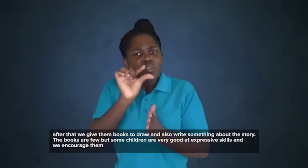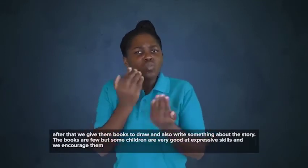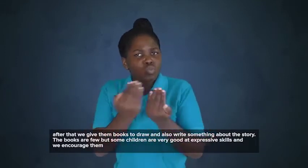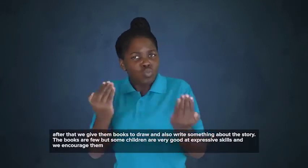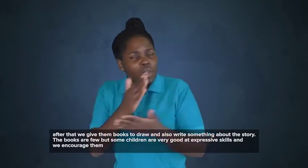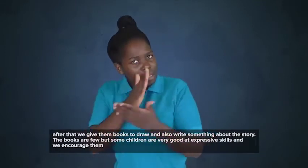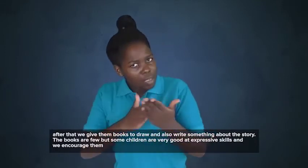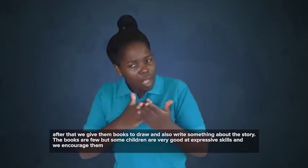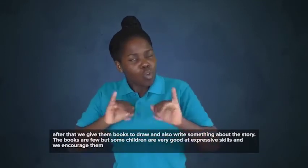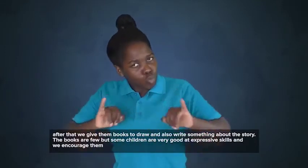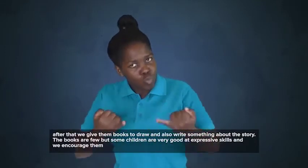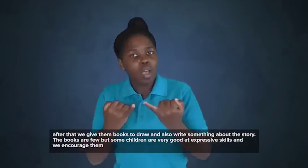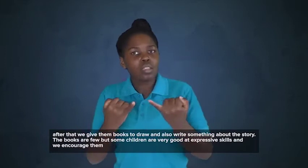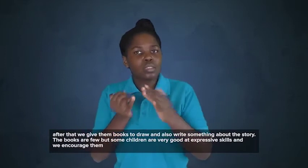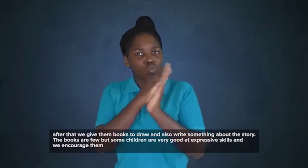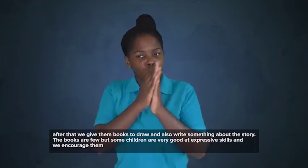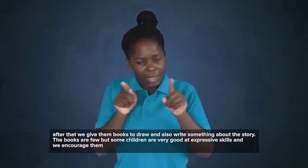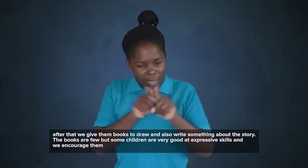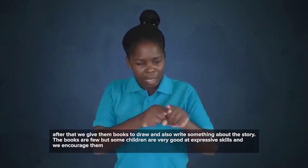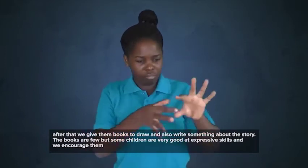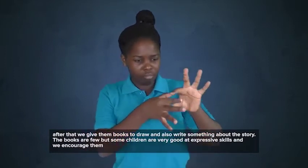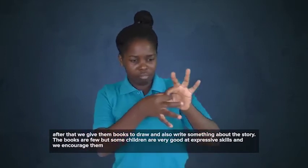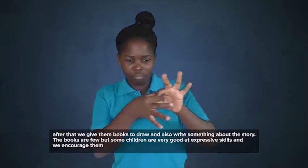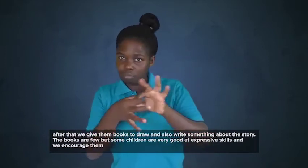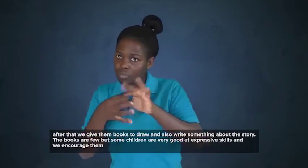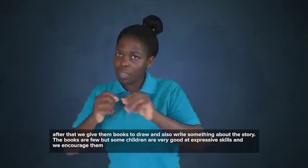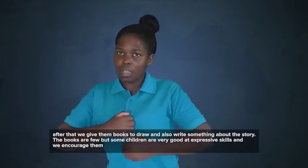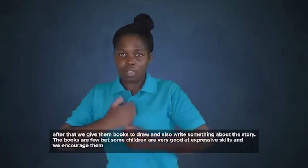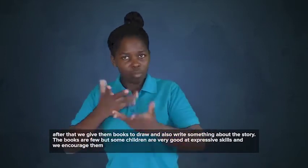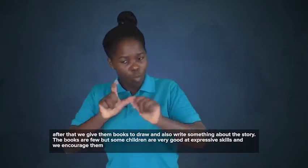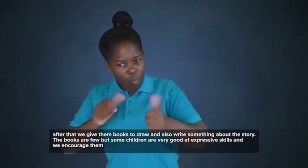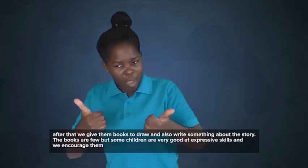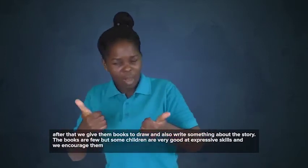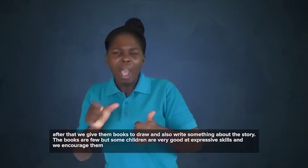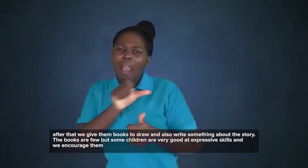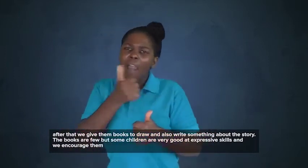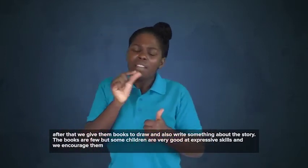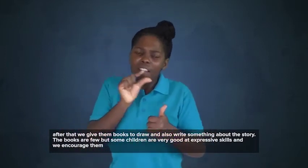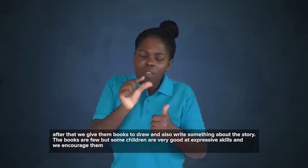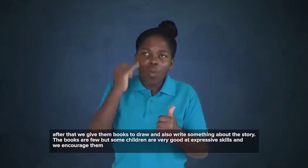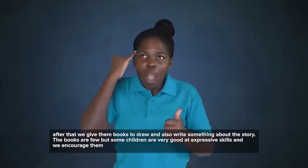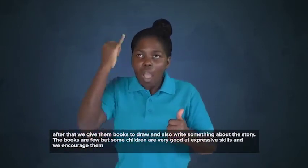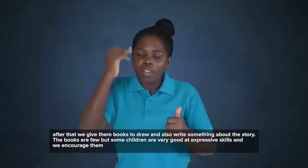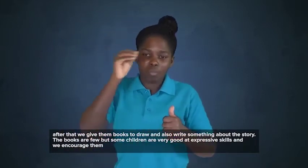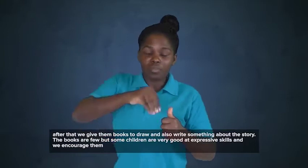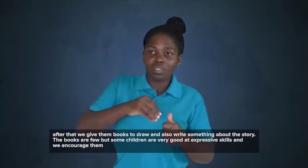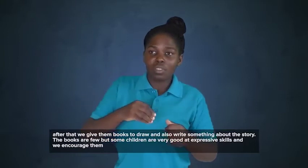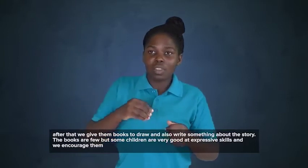something about the story. The books are few, but of course some children are very good at expressive skills.